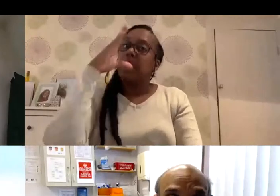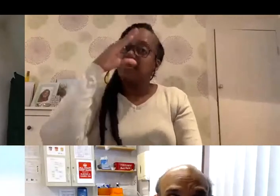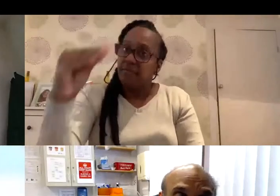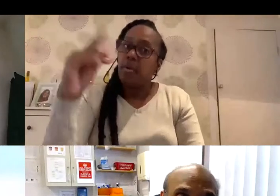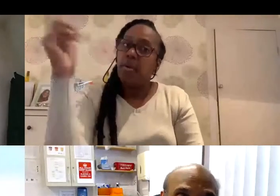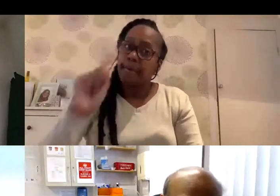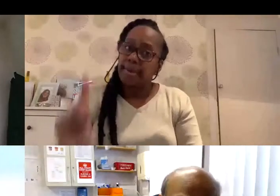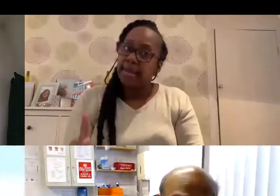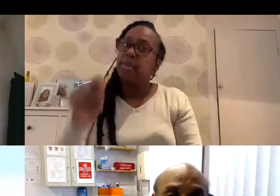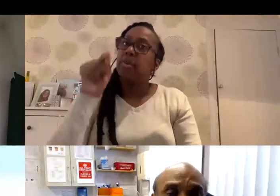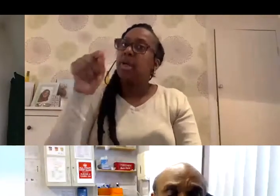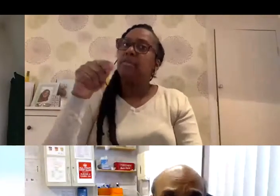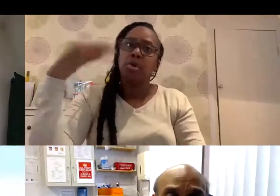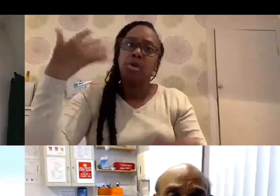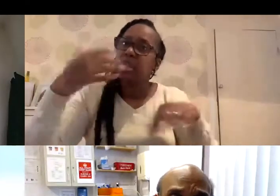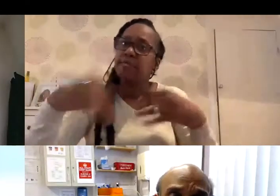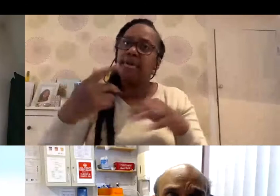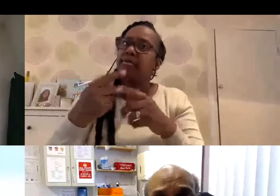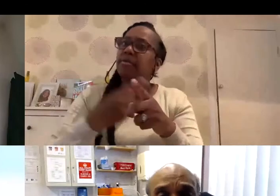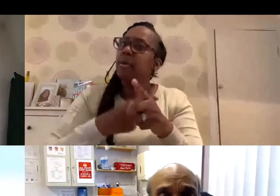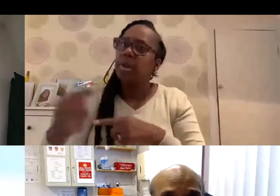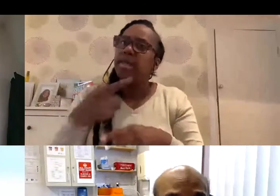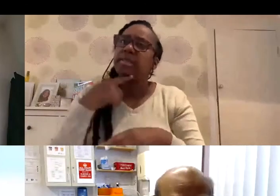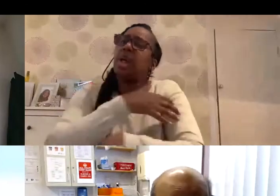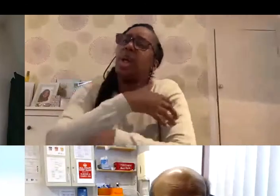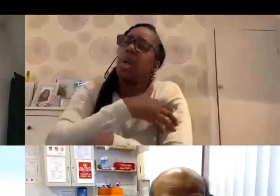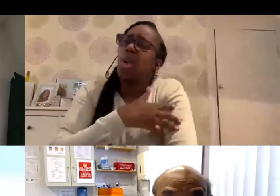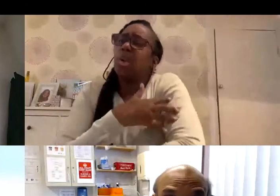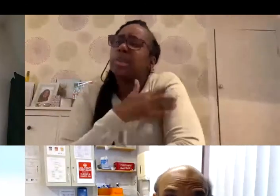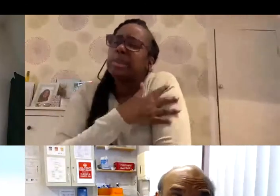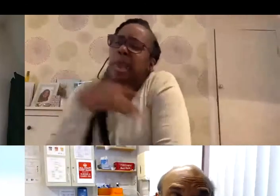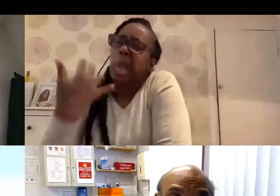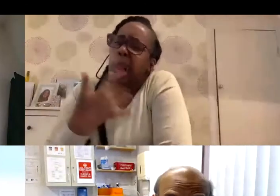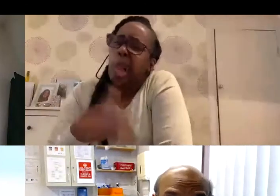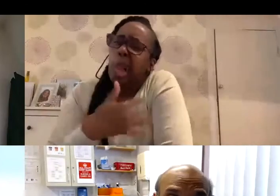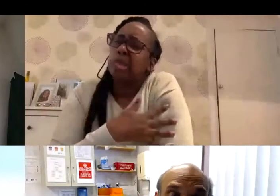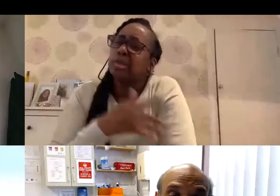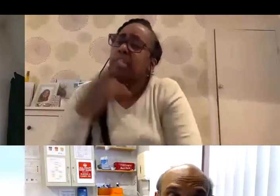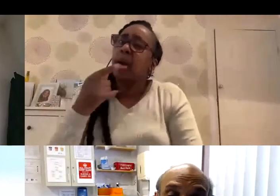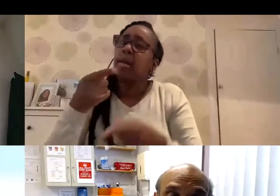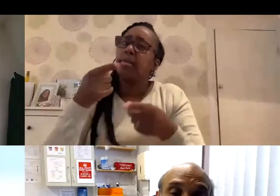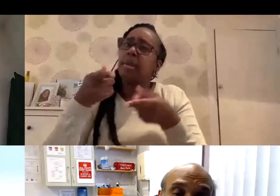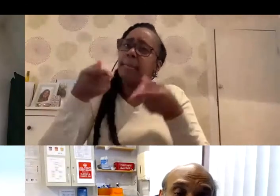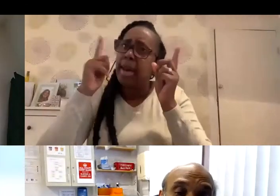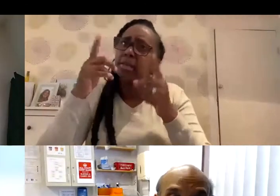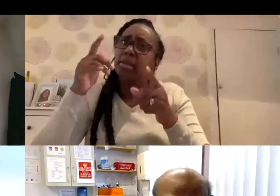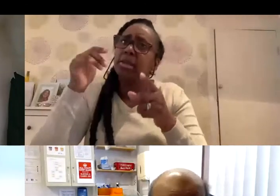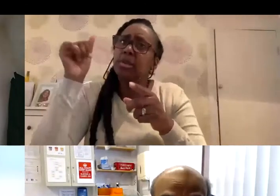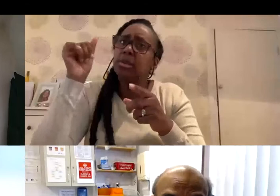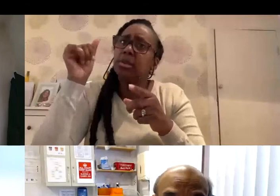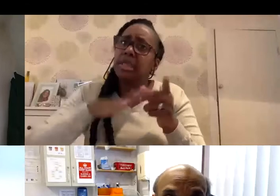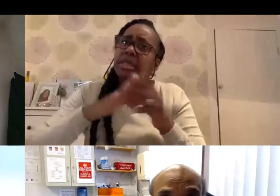majority are not suffering for a week. The majority are aching and paining a little bit for a day or two. But managers need to be aware that if their staff